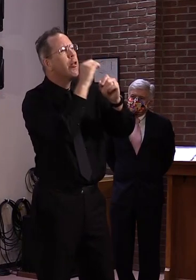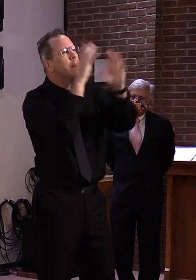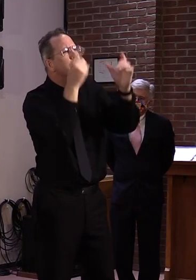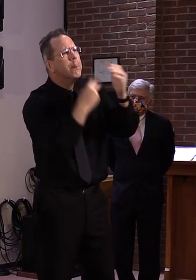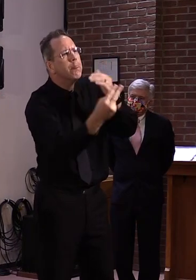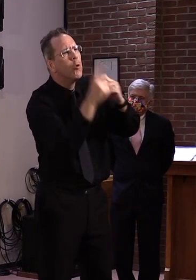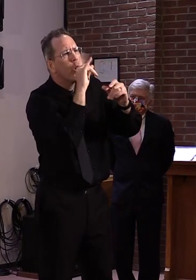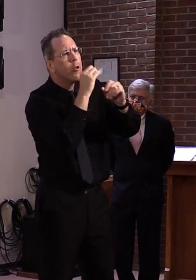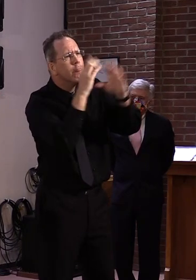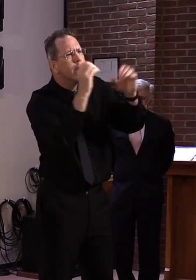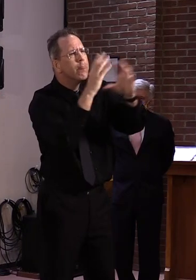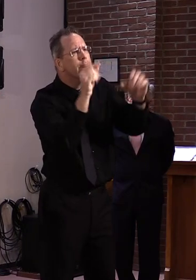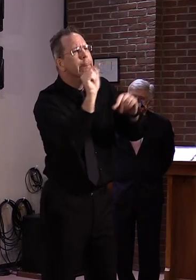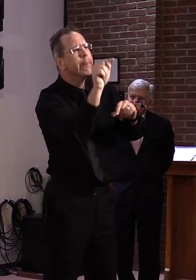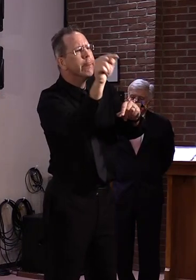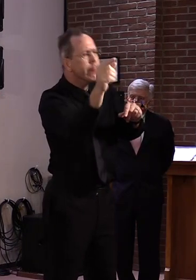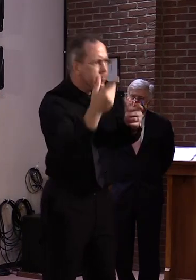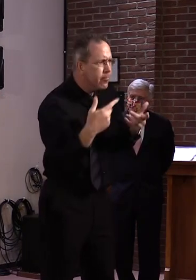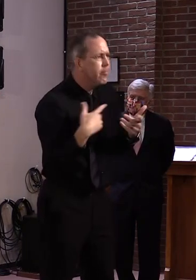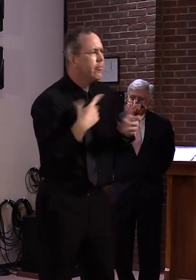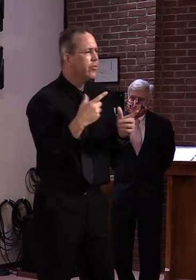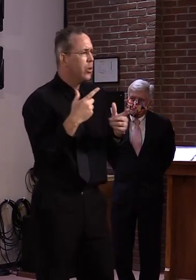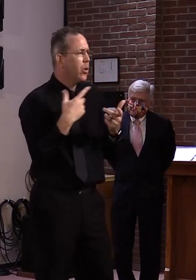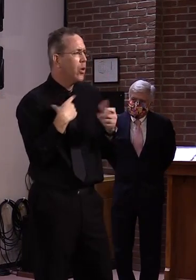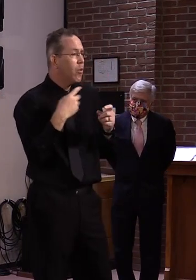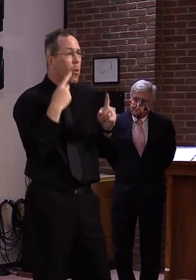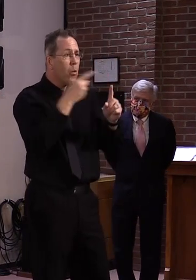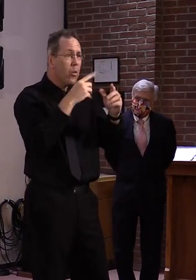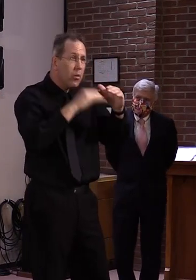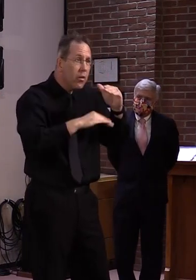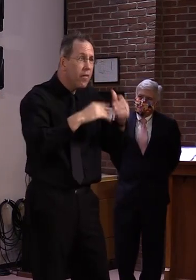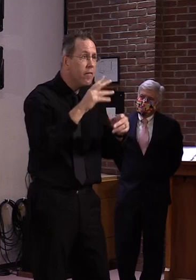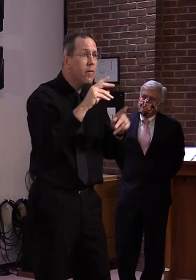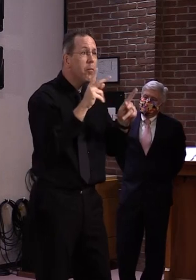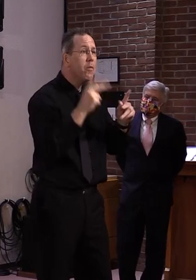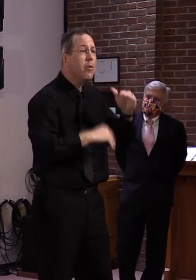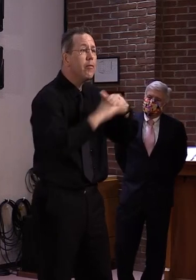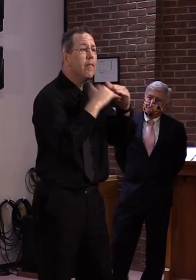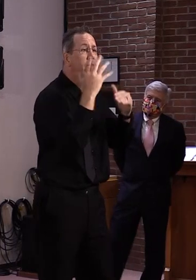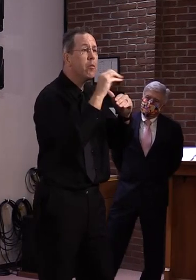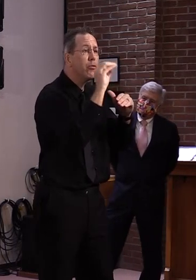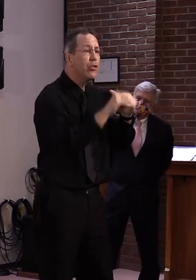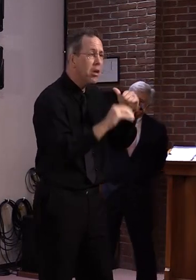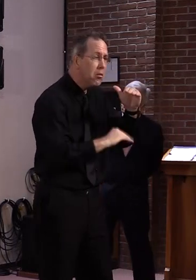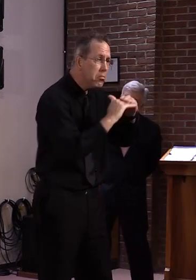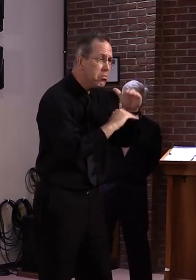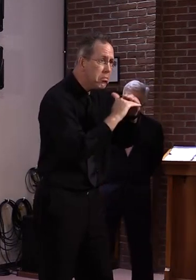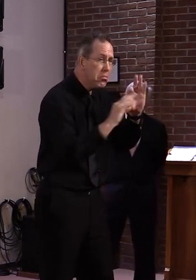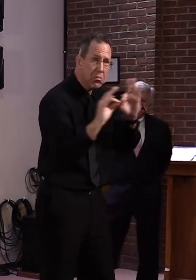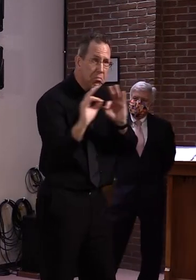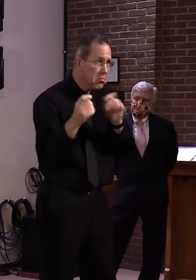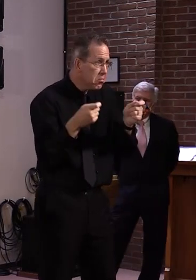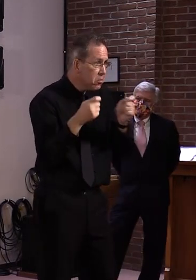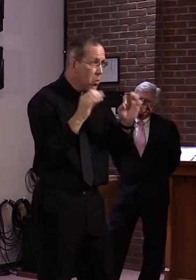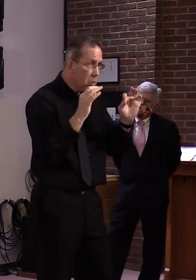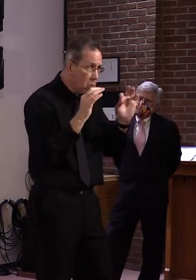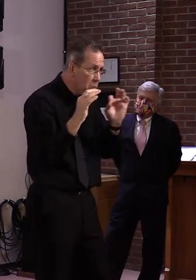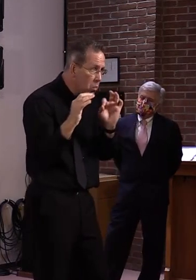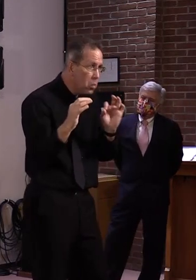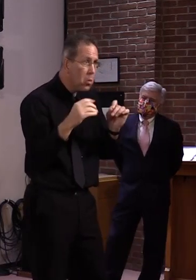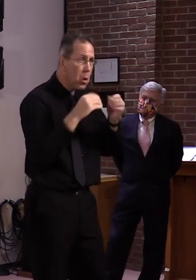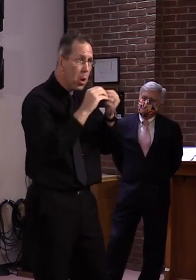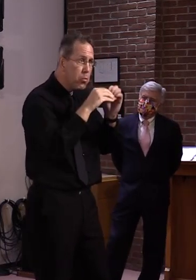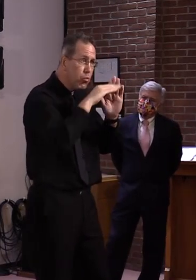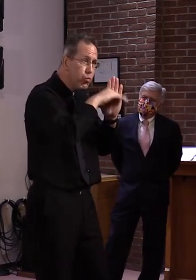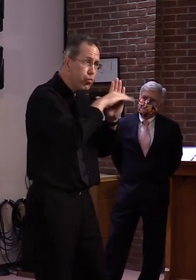50% opening, which was our goal is and then try to continue to watch the numbers and open the spigot just